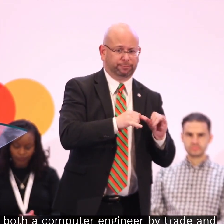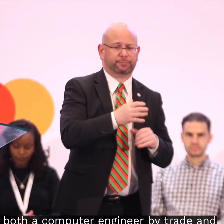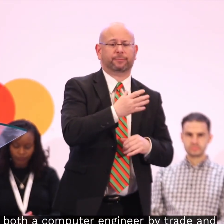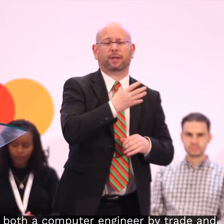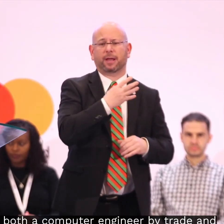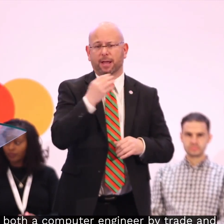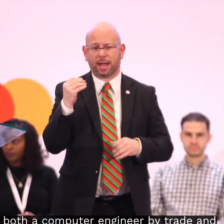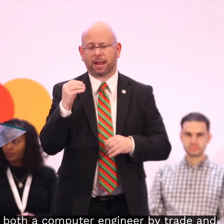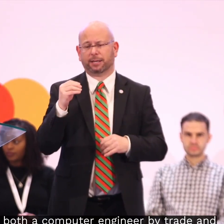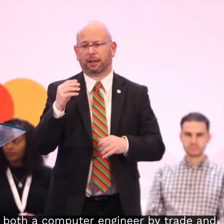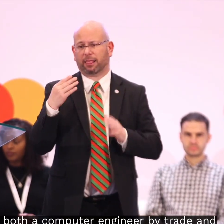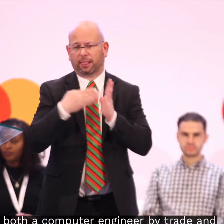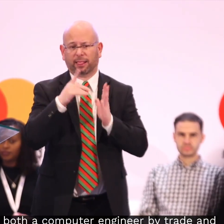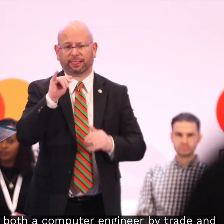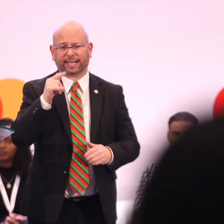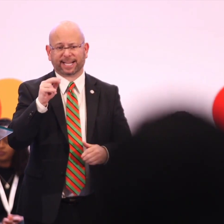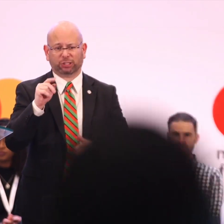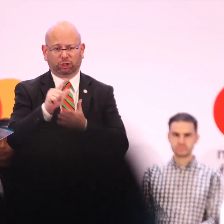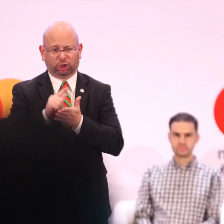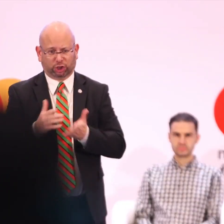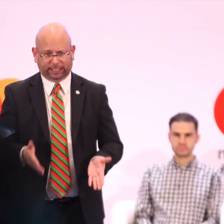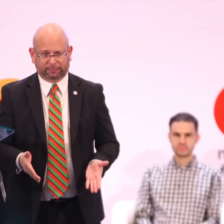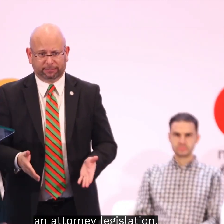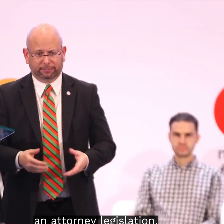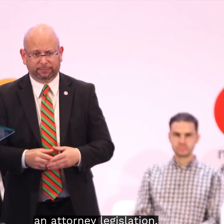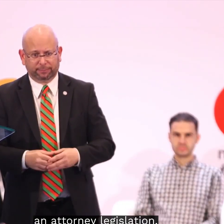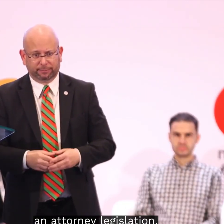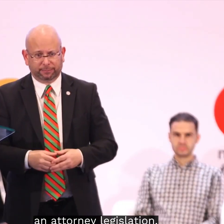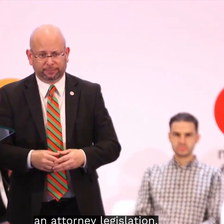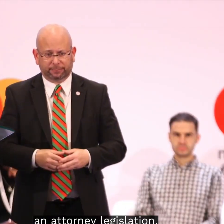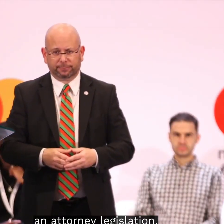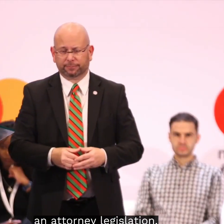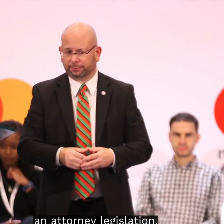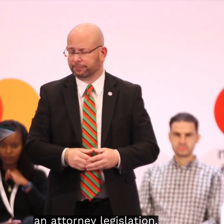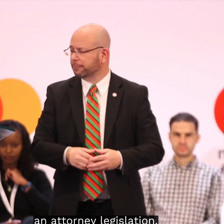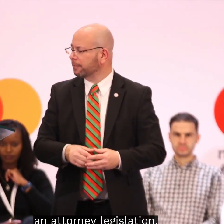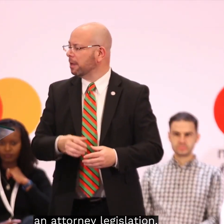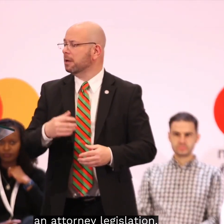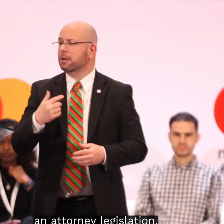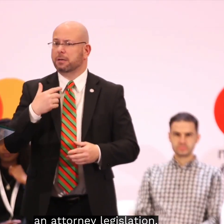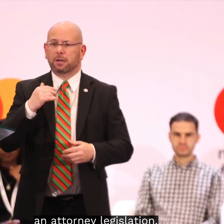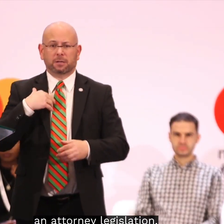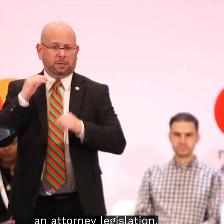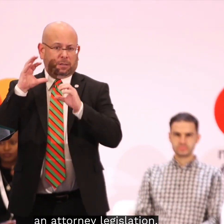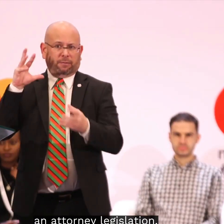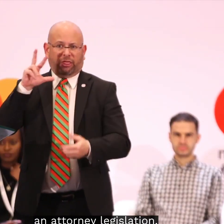computer engineer by trade and an attorney at legislation. Oh, wow.